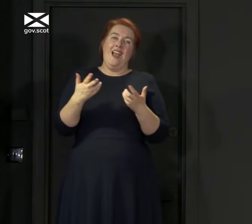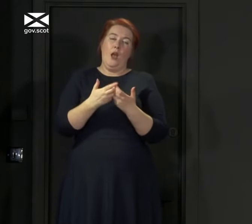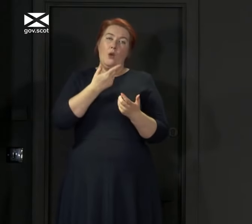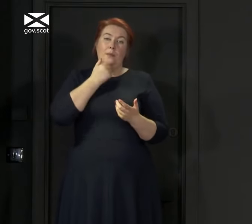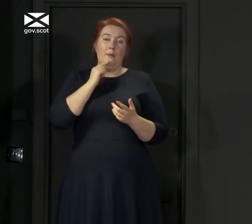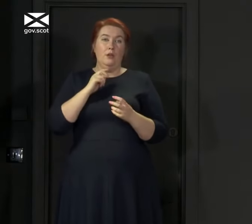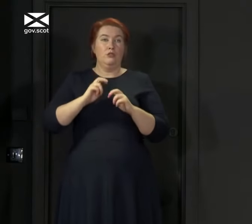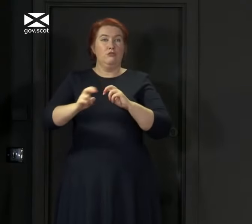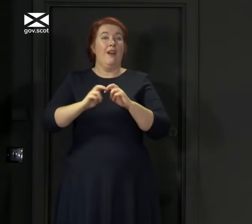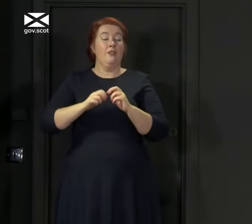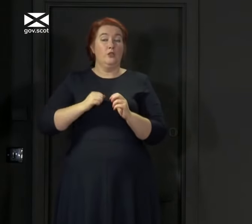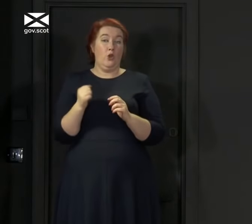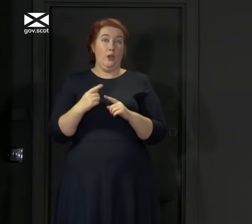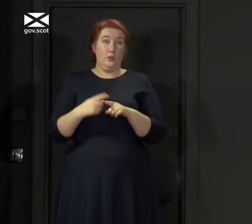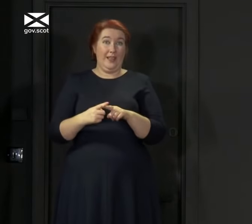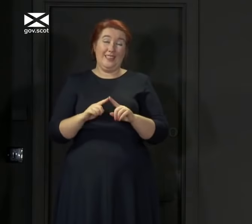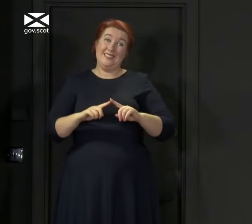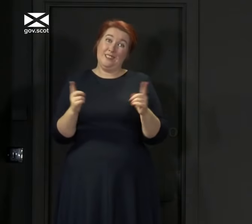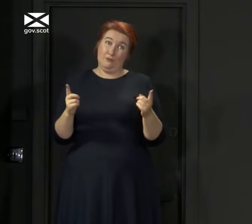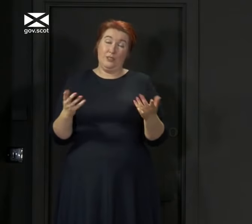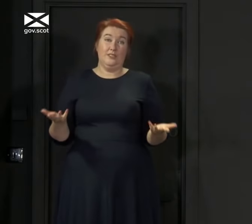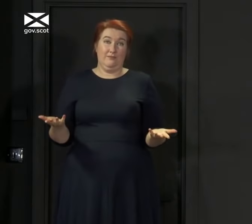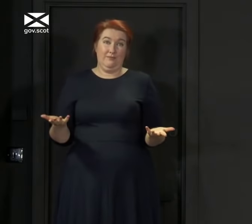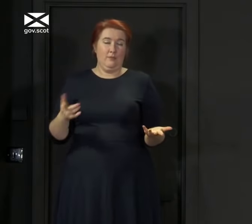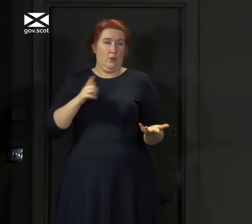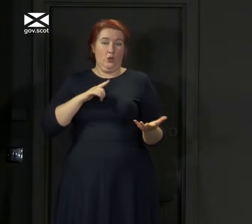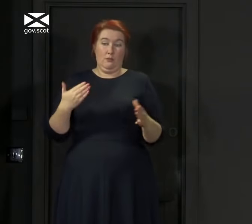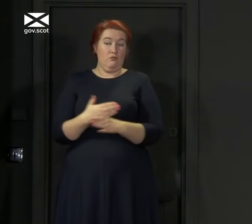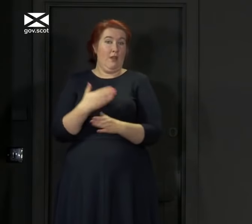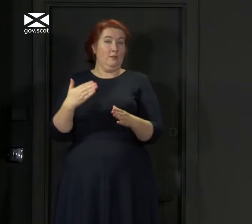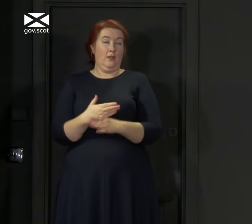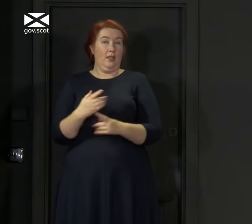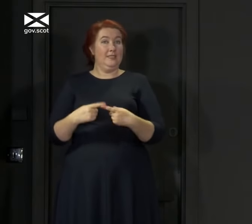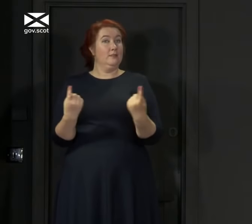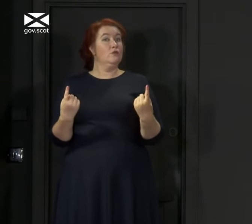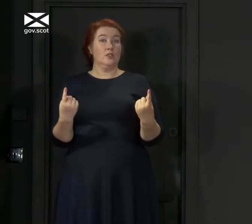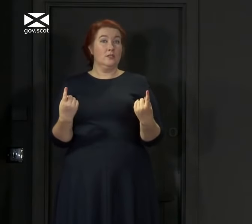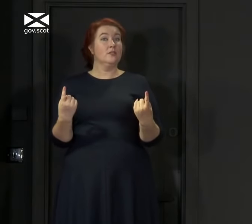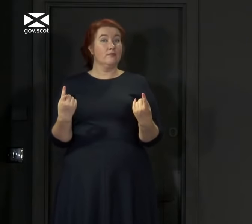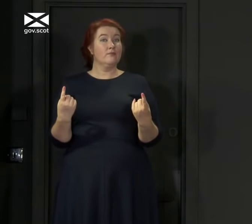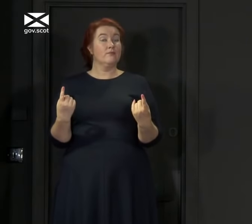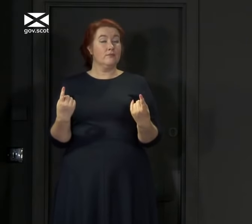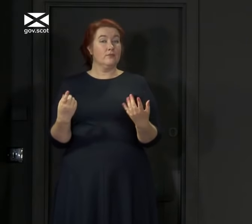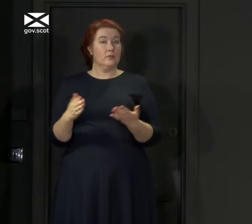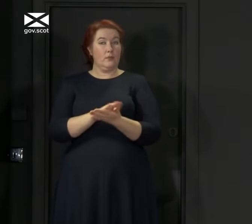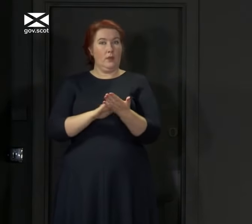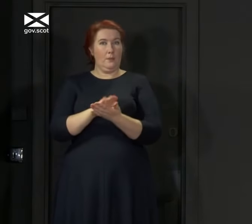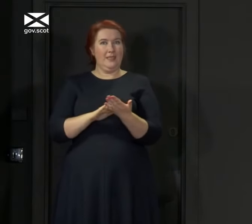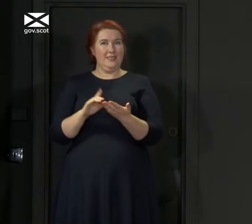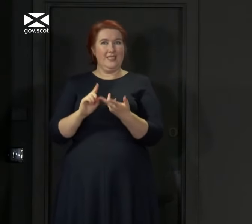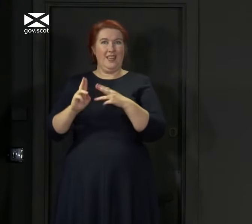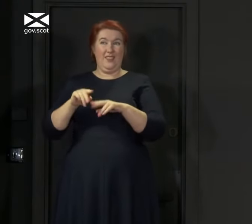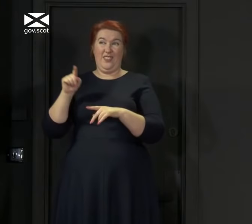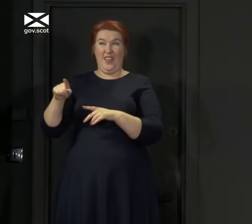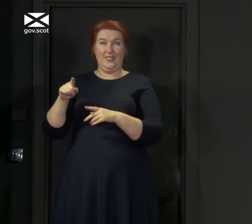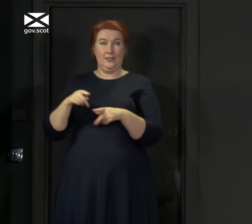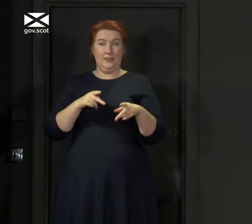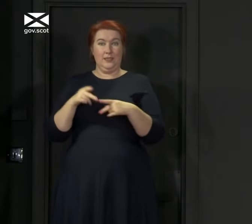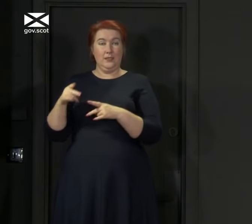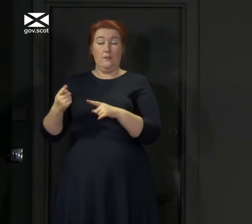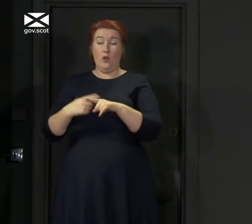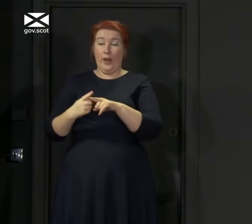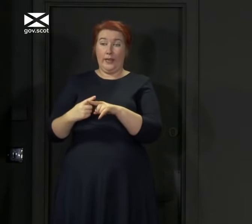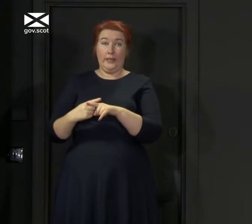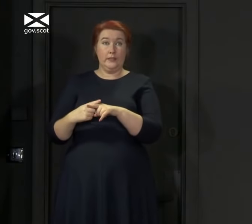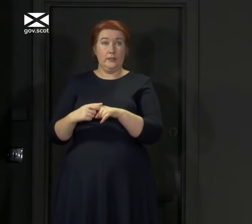from England to Scotland is very different. So the practical considerations of having a system like that for England